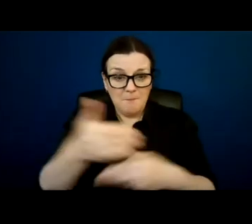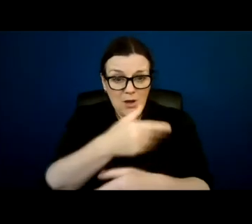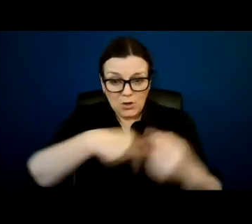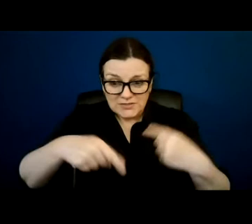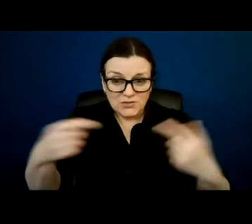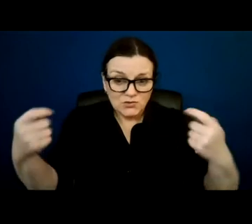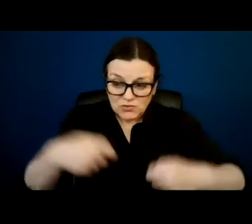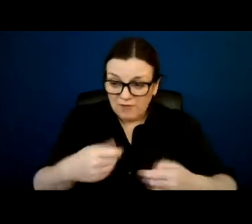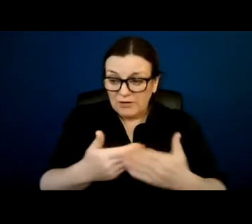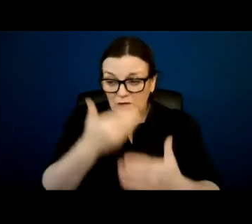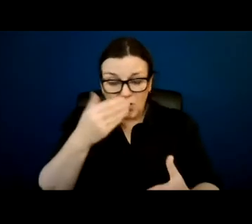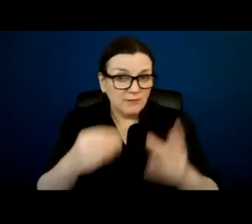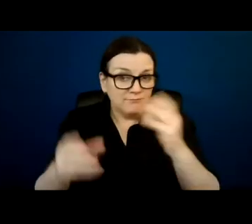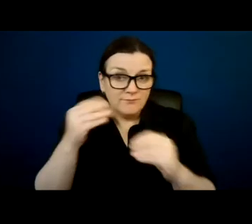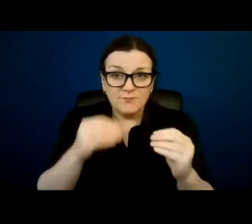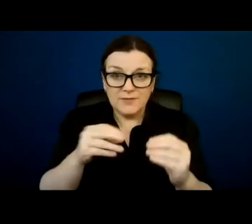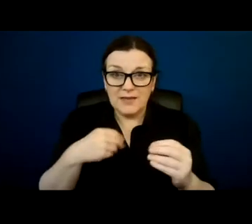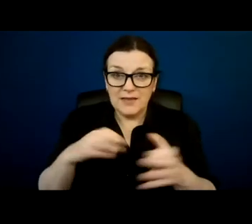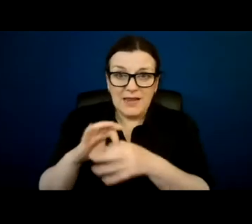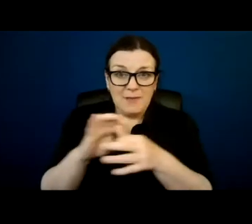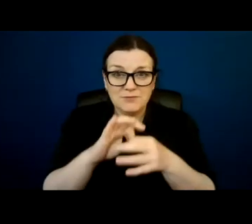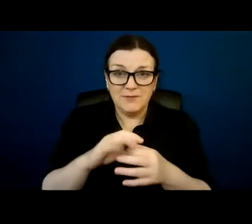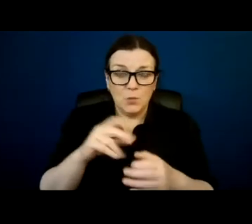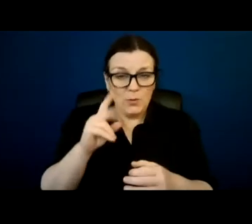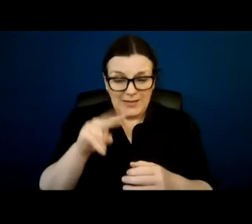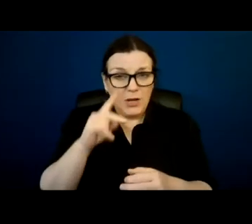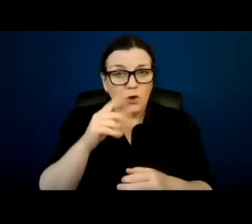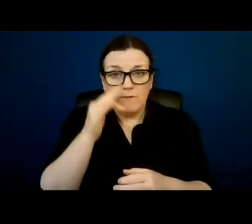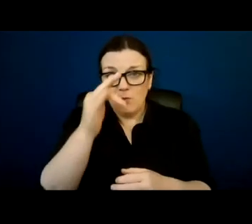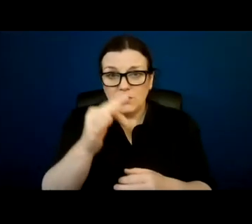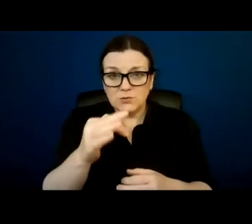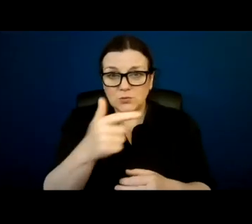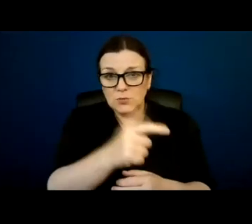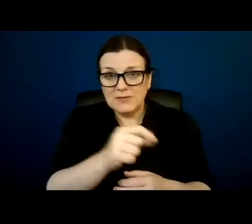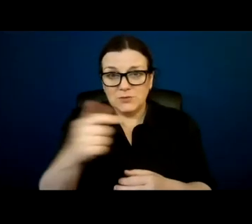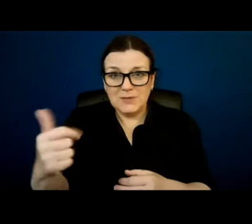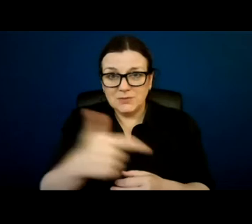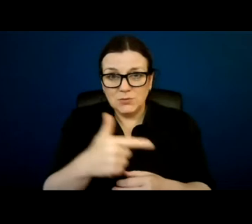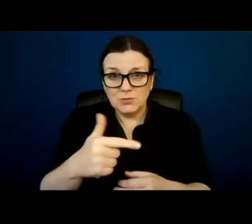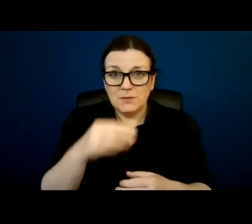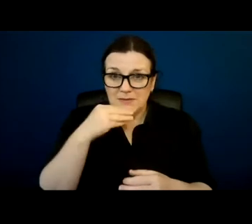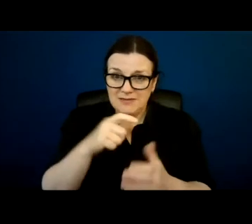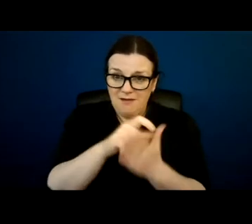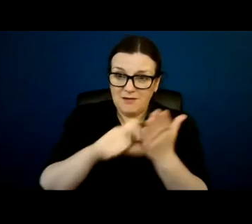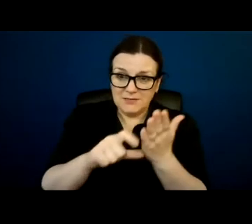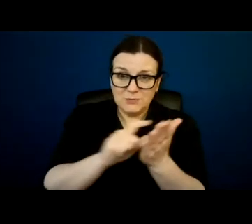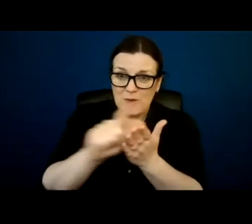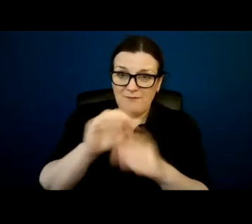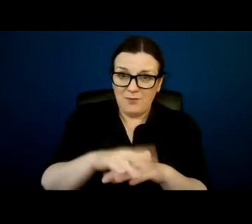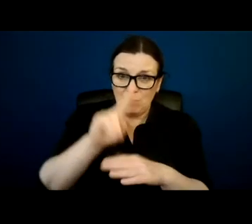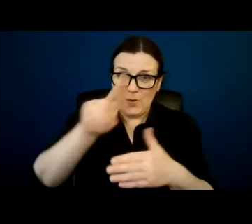approach, we can look forward to 2022 to a society where we're all equal in line with Article 12 of the UNCRPD.